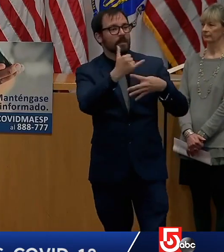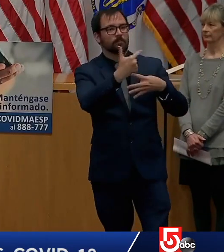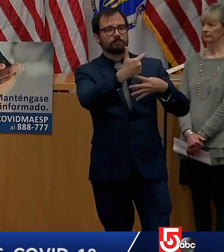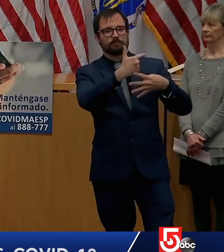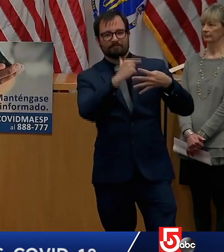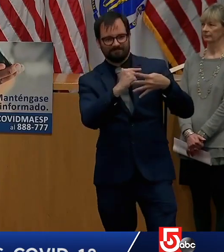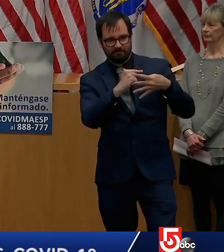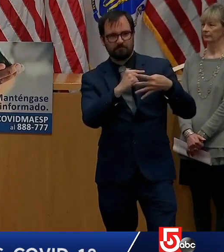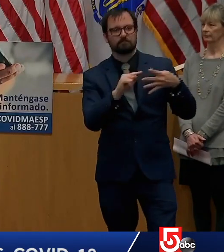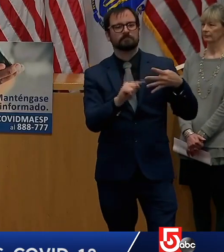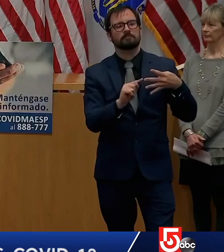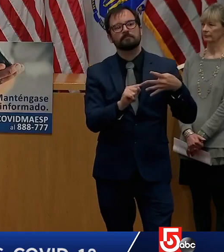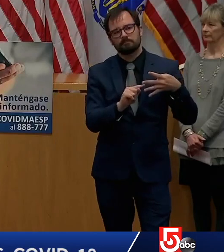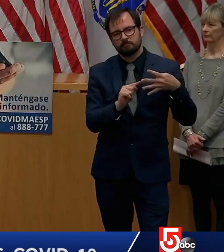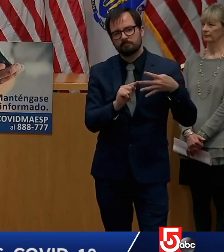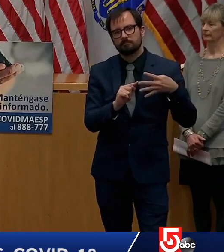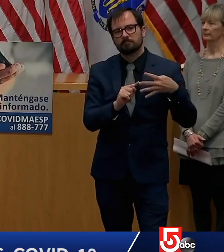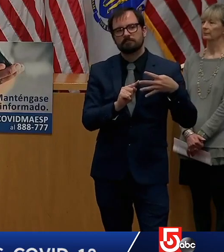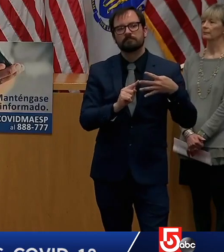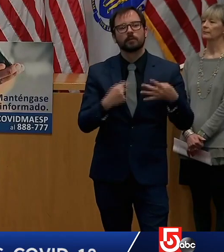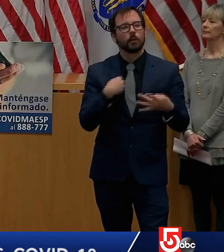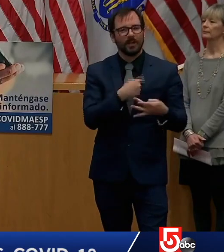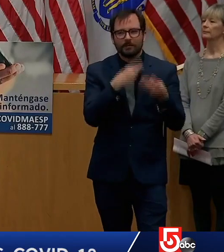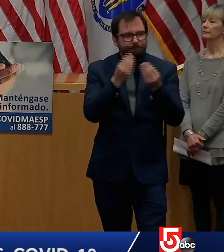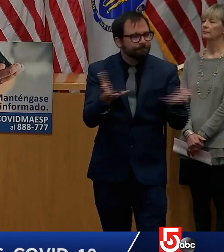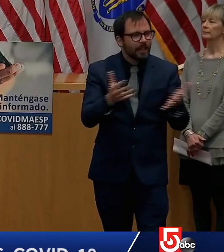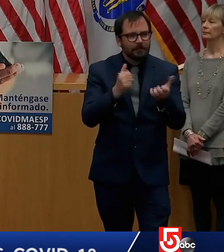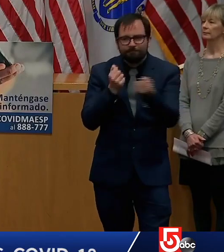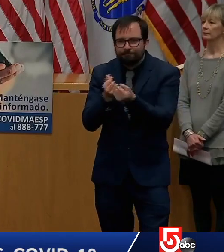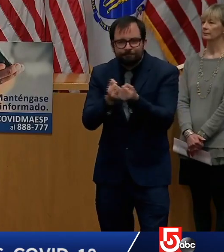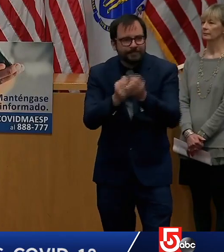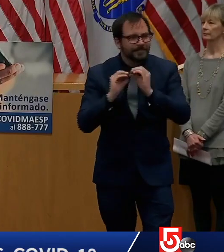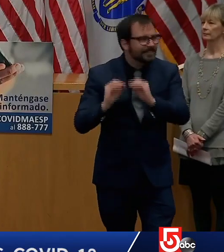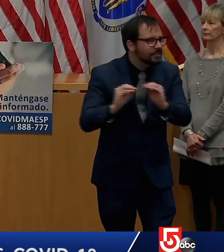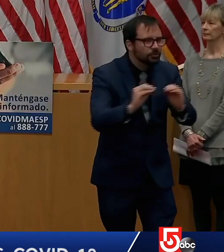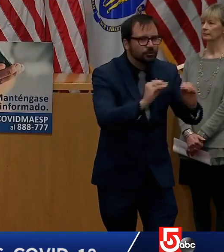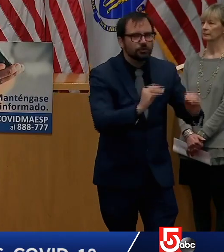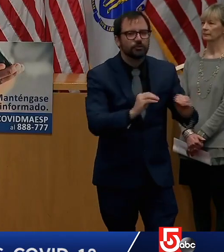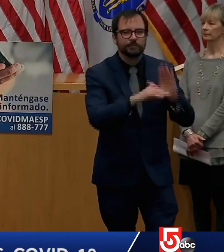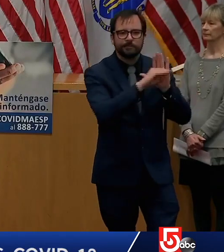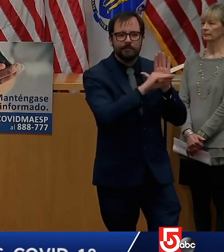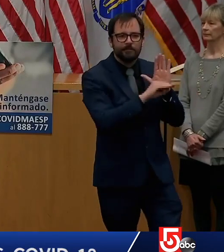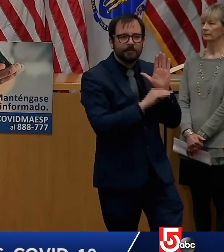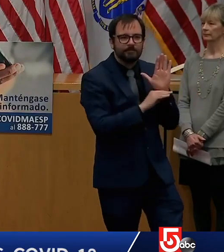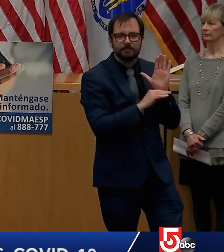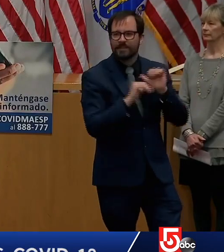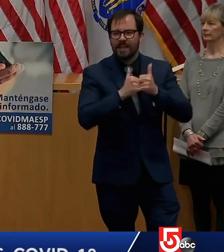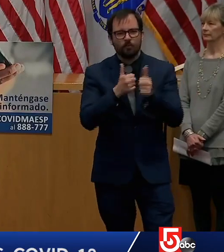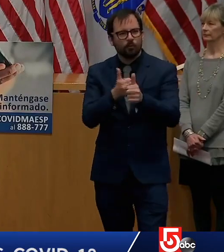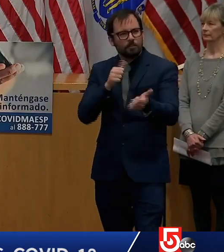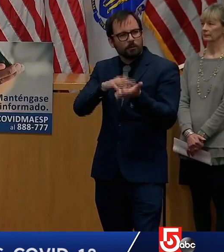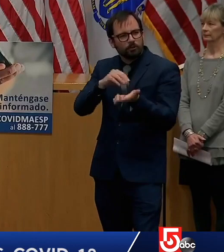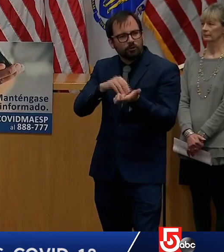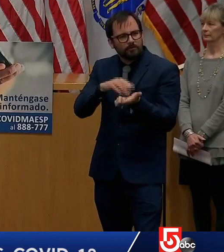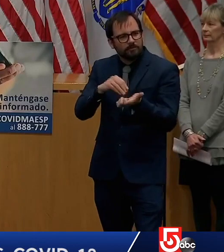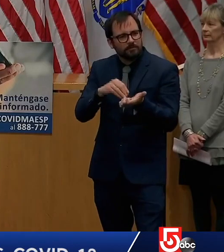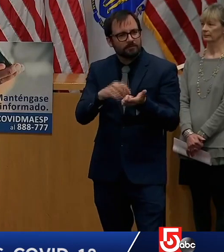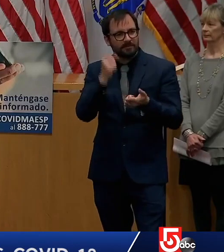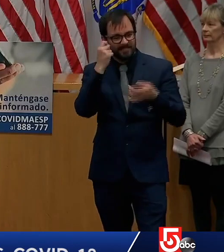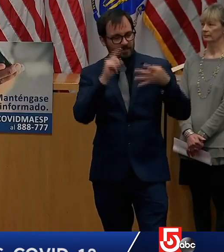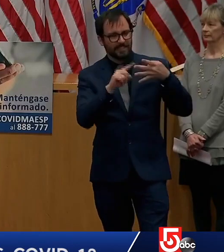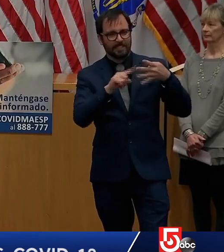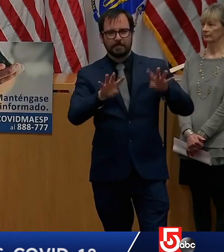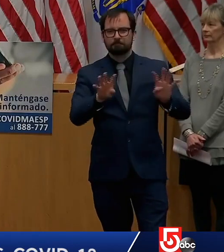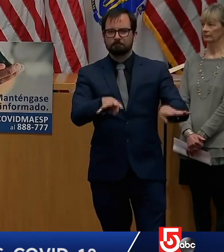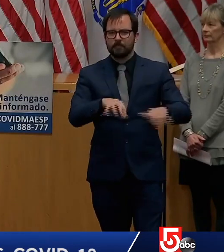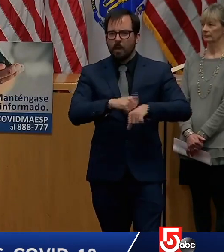In conjunction with various partners, put out guidance when we weren't sure how long this was going to be closed. The third phase starts later this week